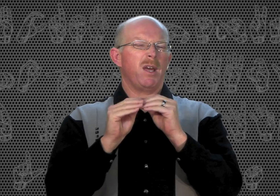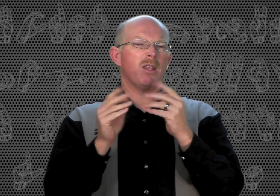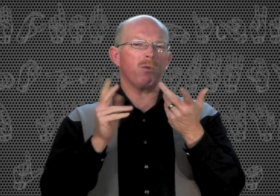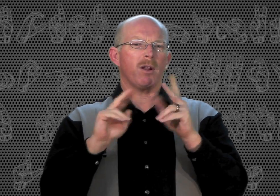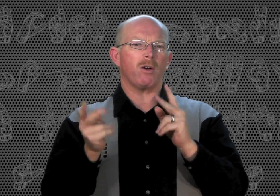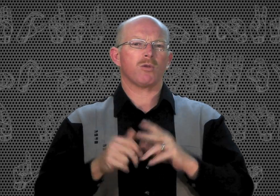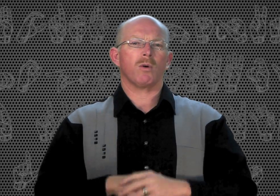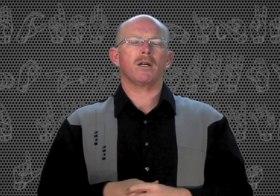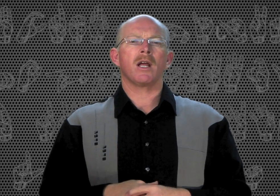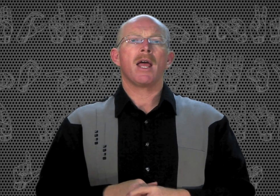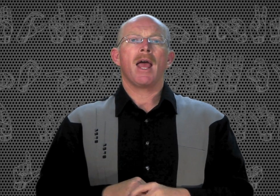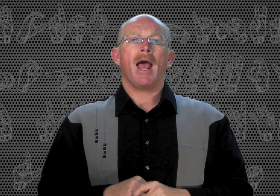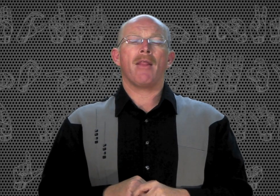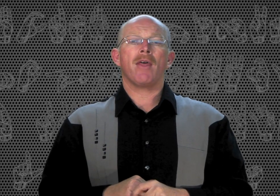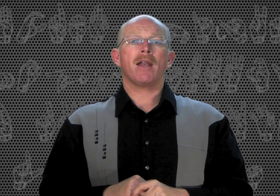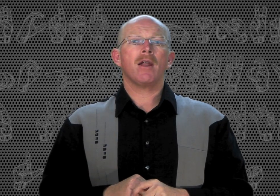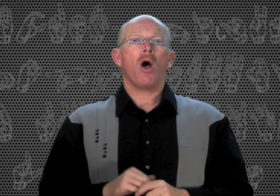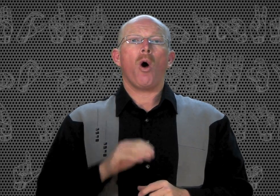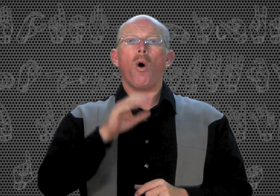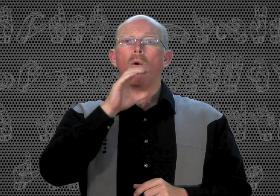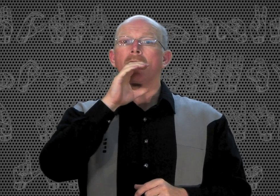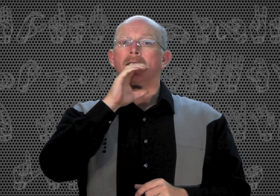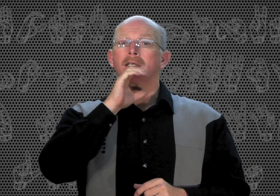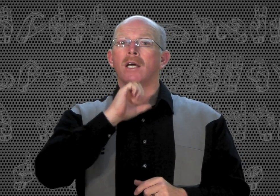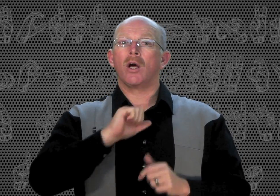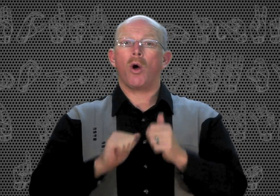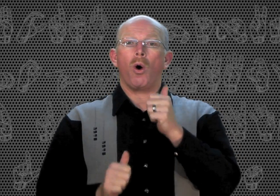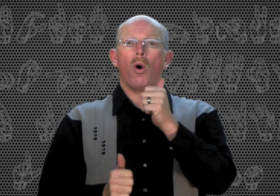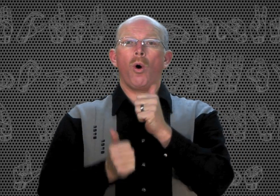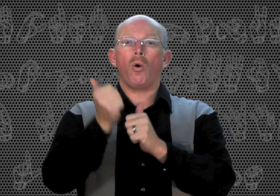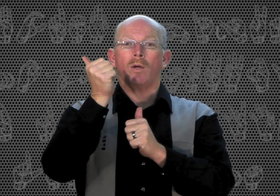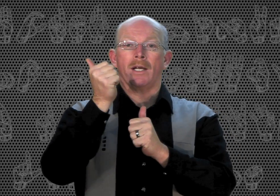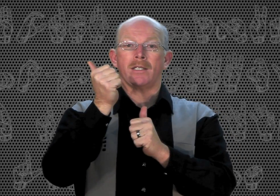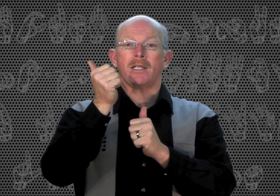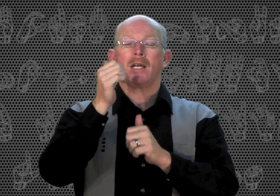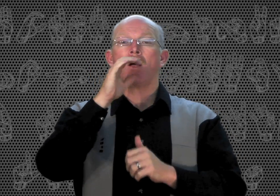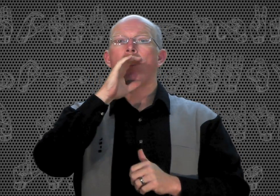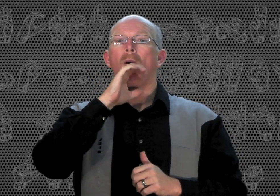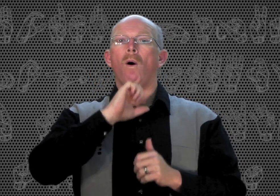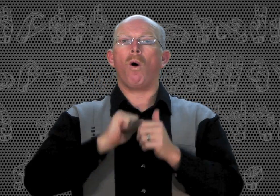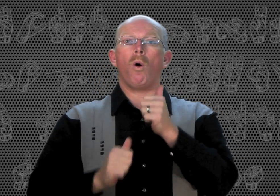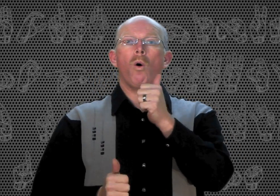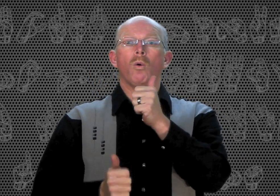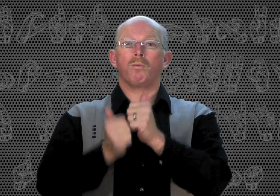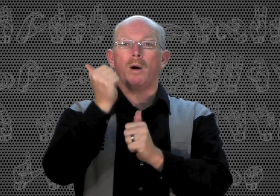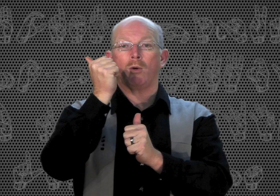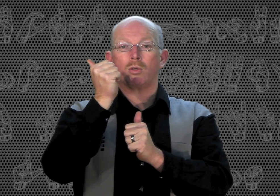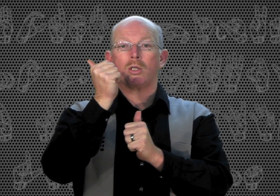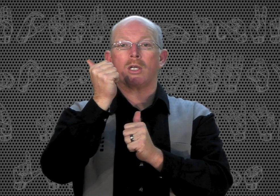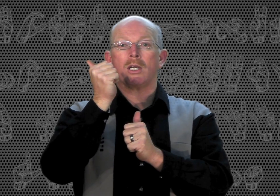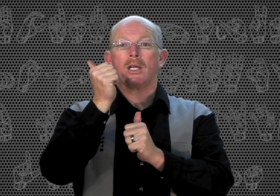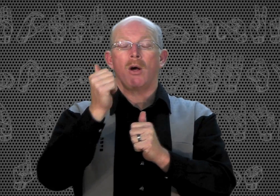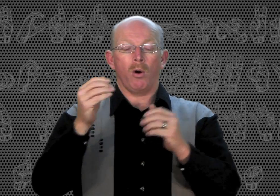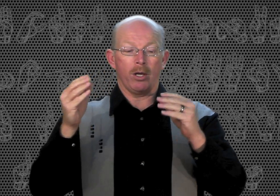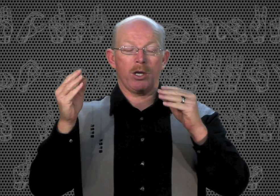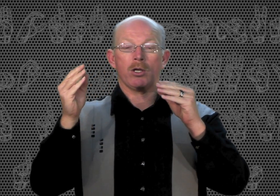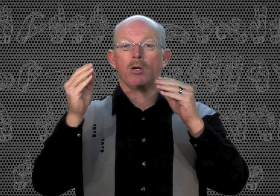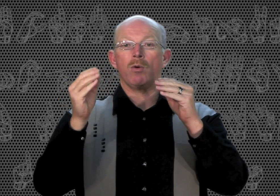Either one of those work. And then oldest. Oldest. Oldest. most. Or you can do